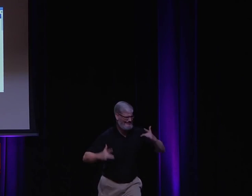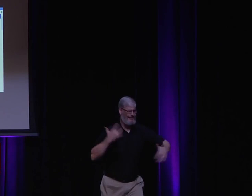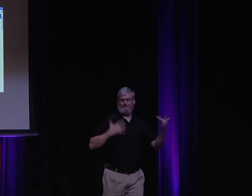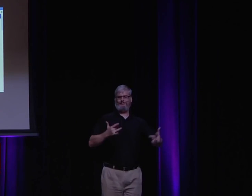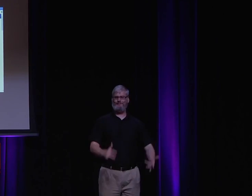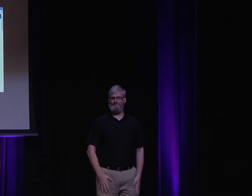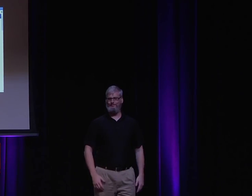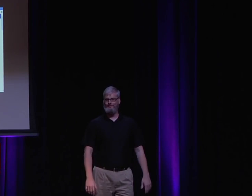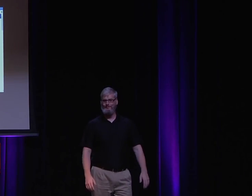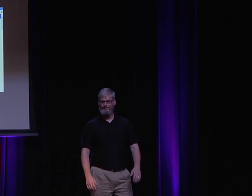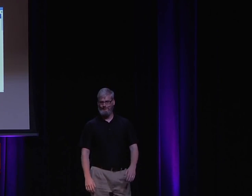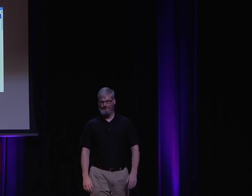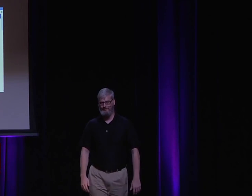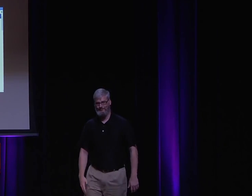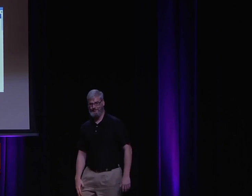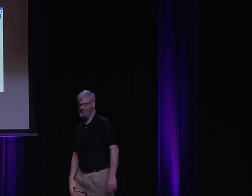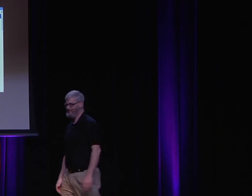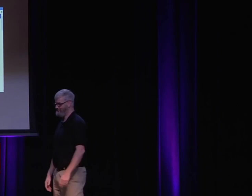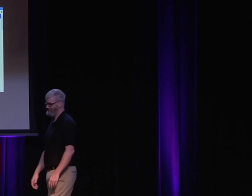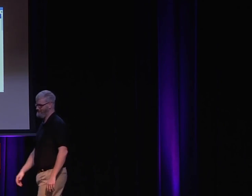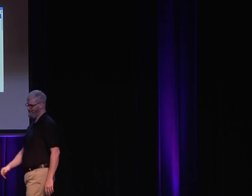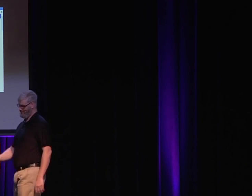exciting new future ahead of us, and how are you going to change it?